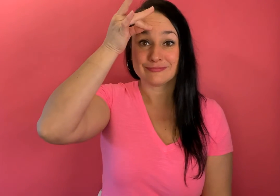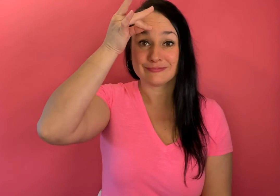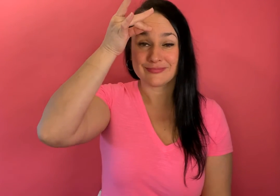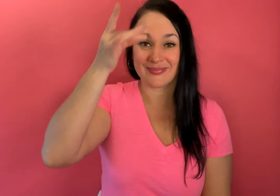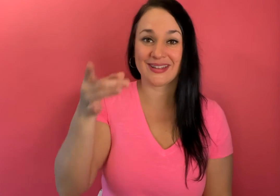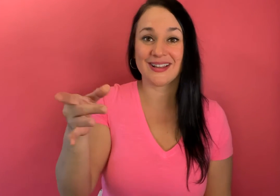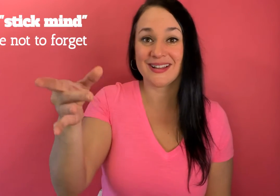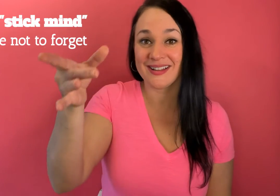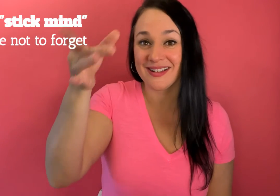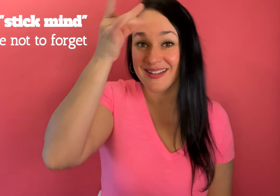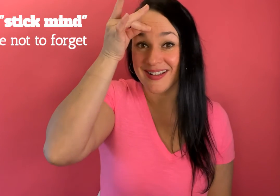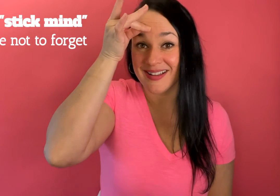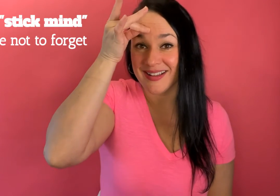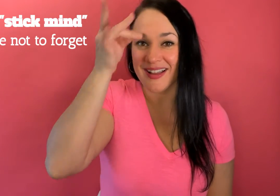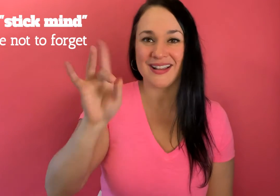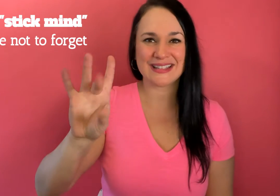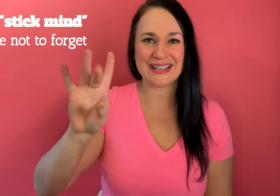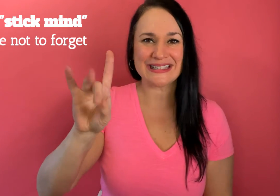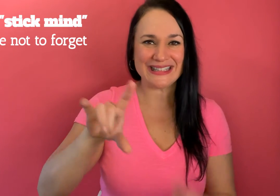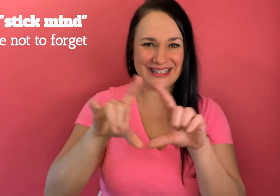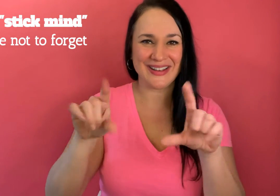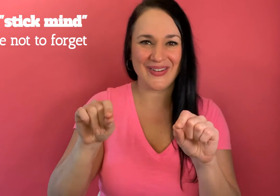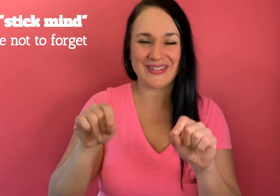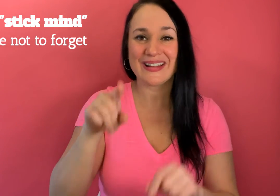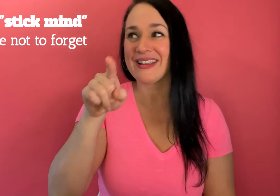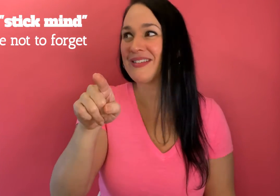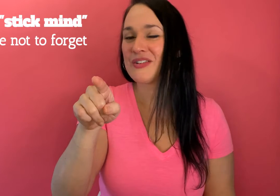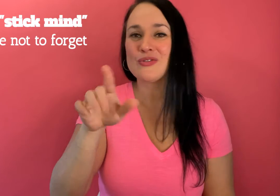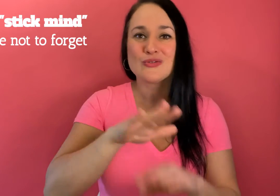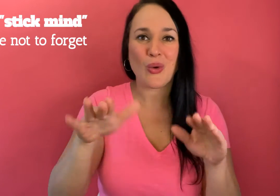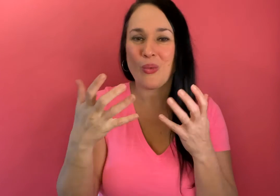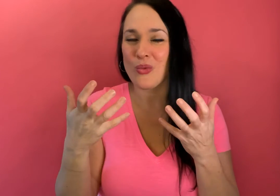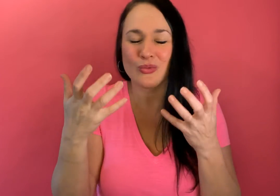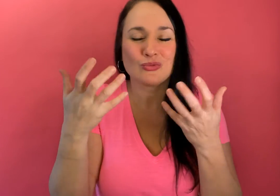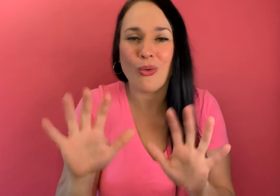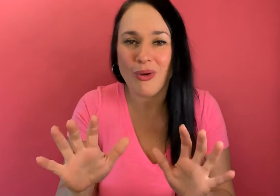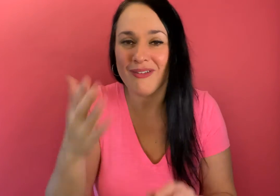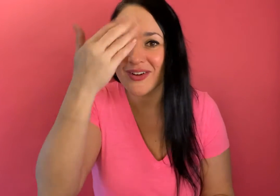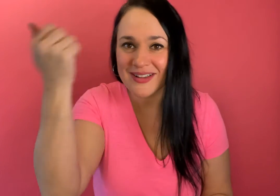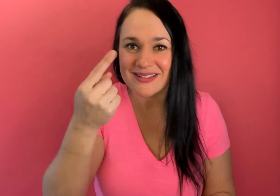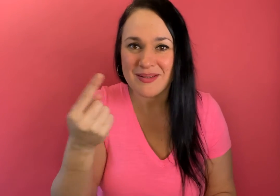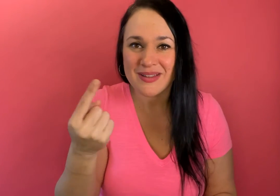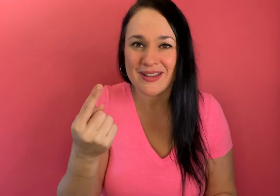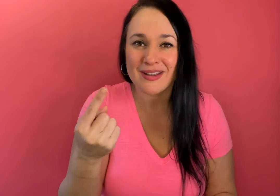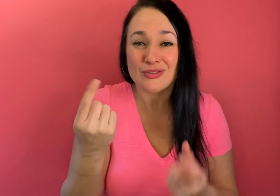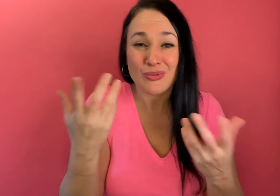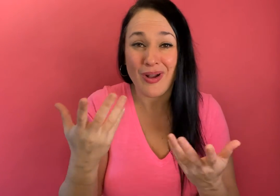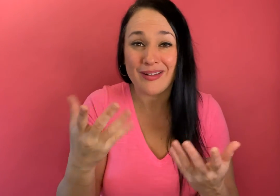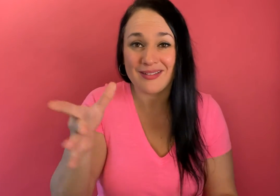this hand shape to the mind is stick mind like a sticky note um something that you don't want to forget what you do